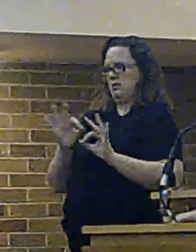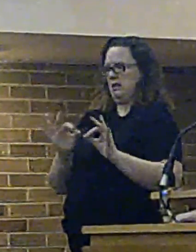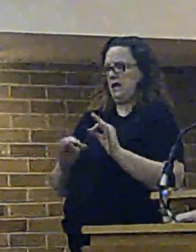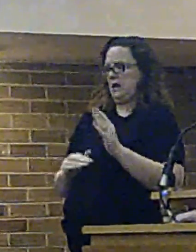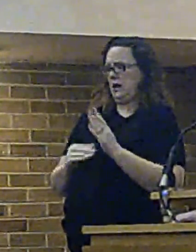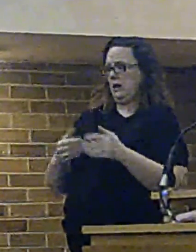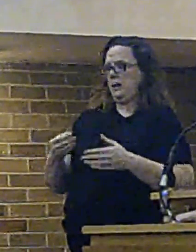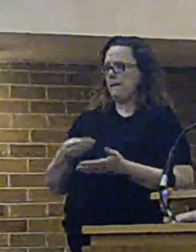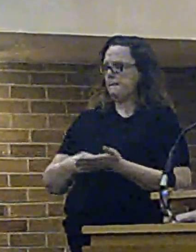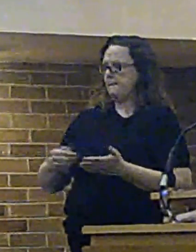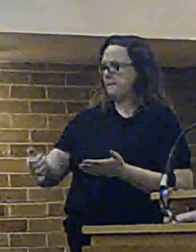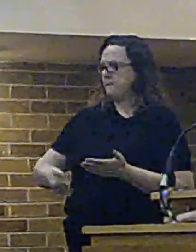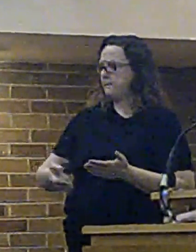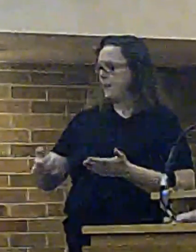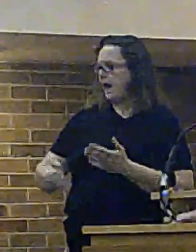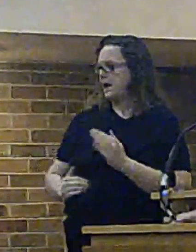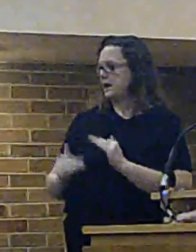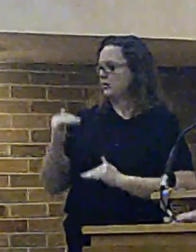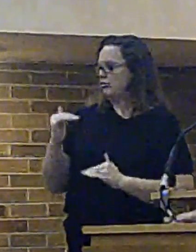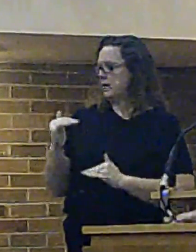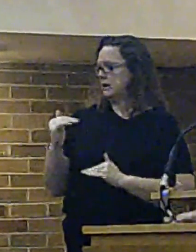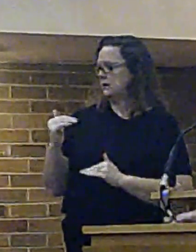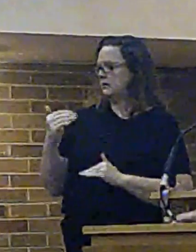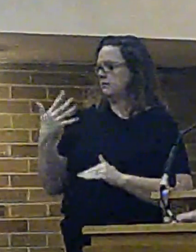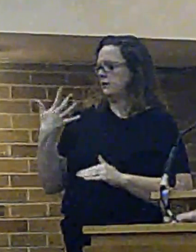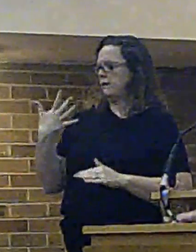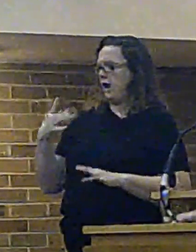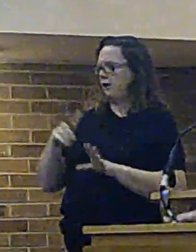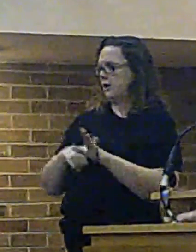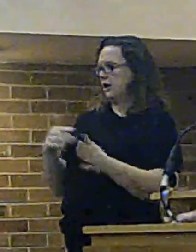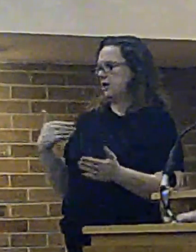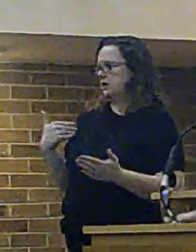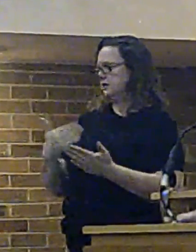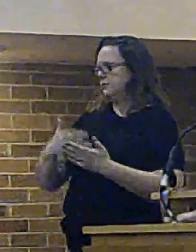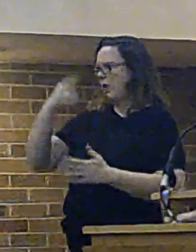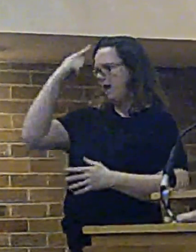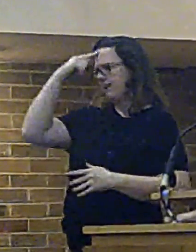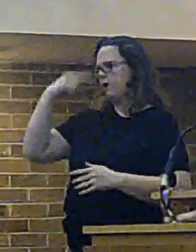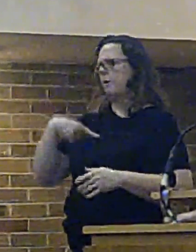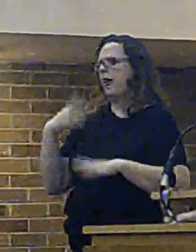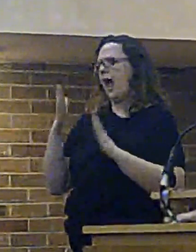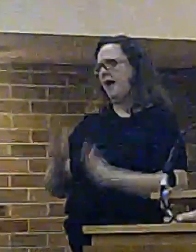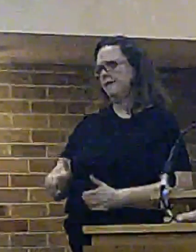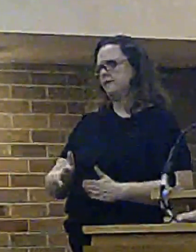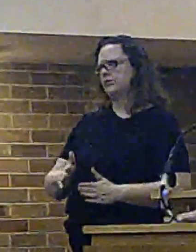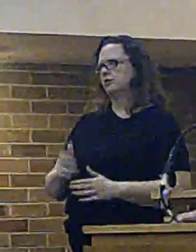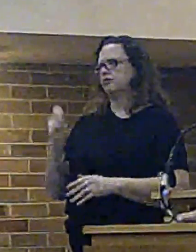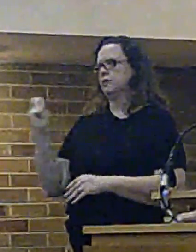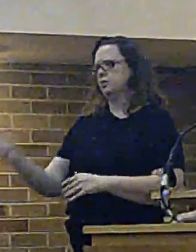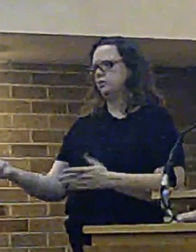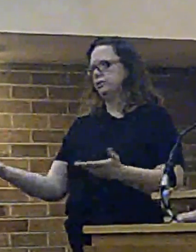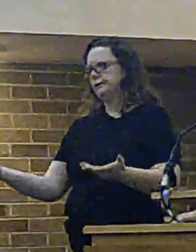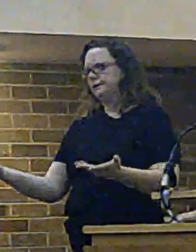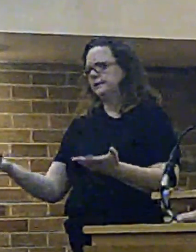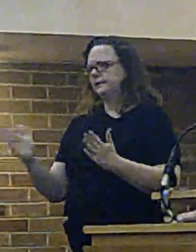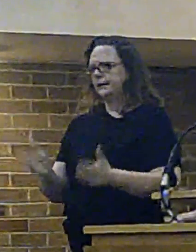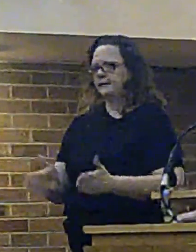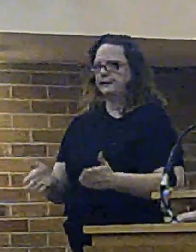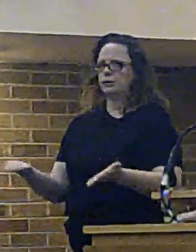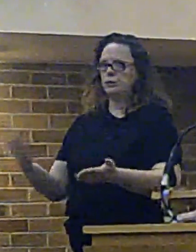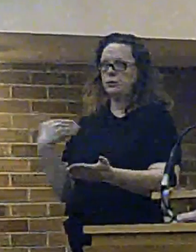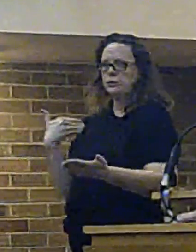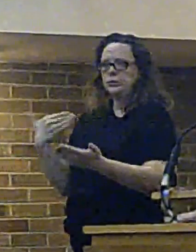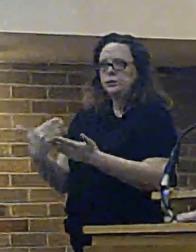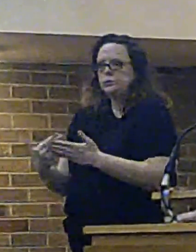in operation. There is very little prospect we will avoid compulsory redundancies. If I'm honest with you, we haven't done it to this